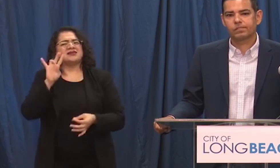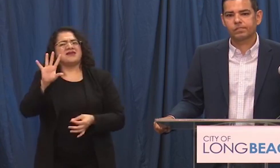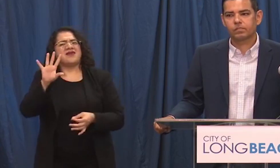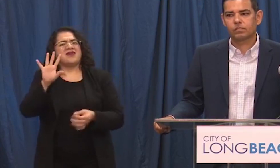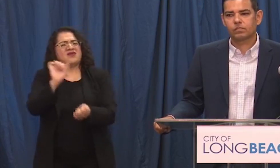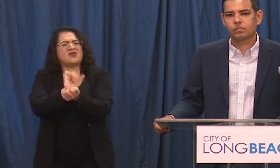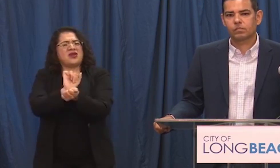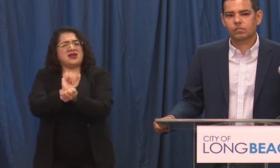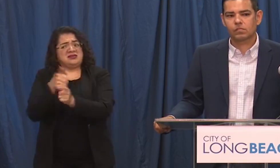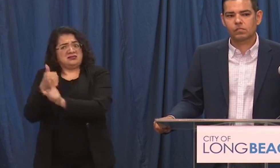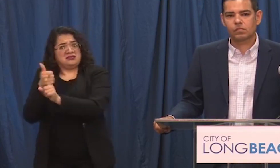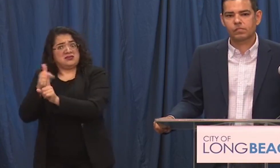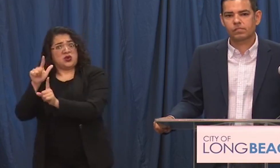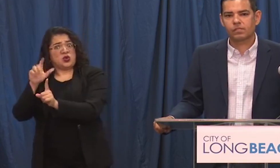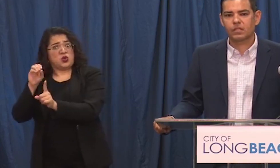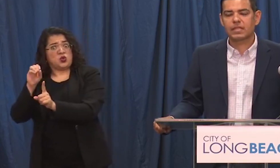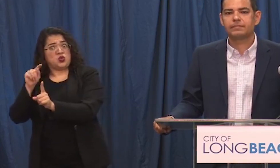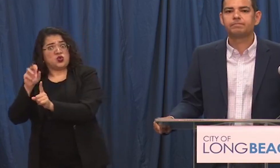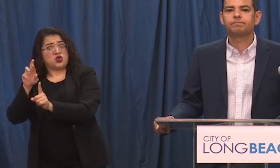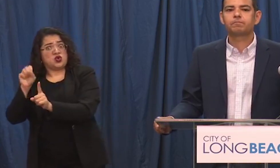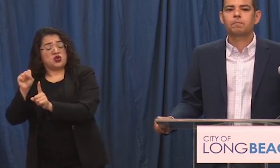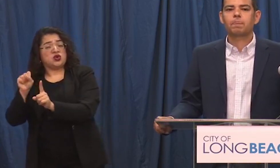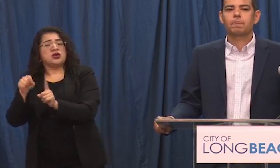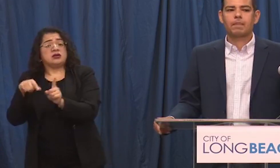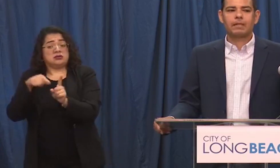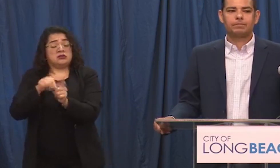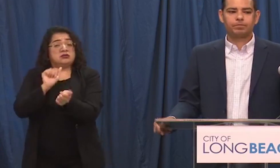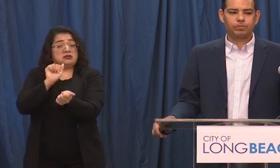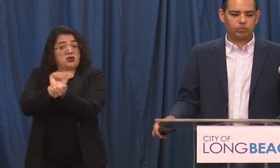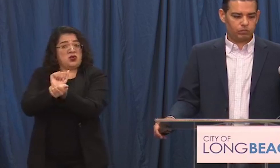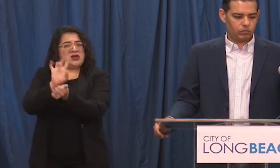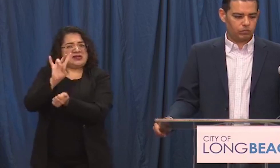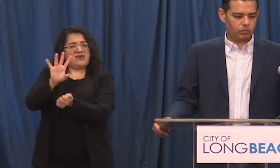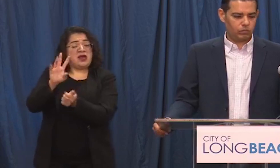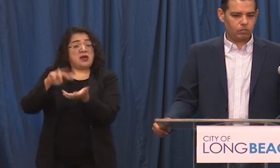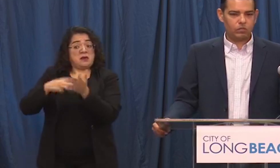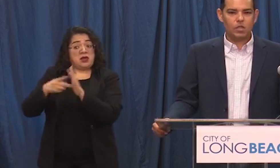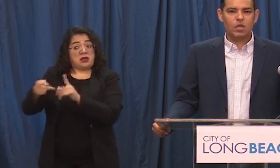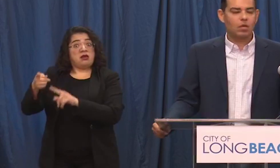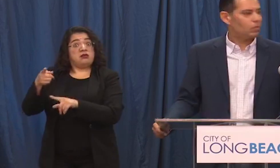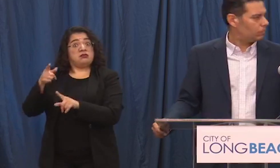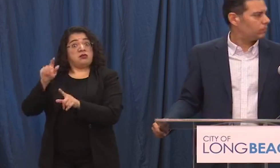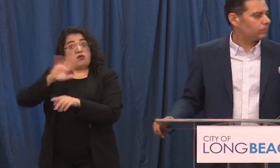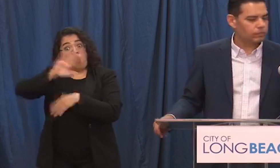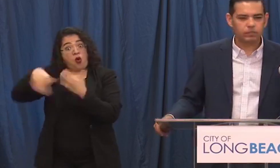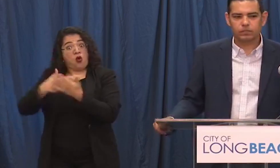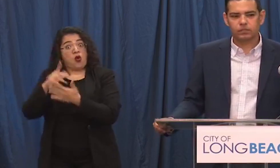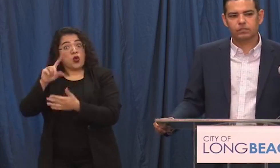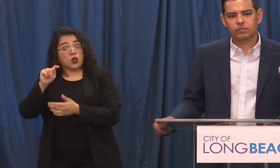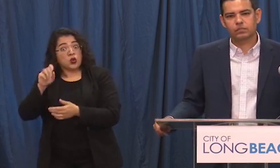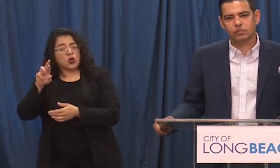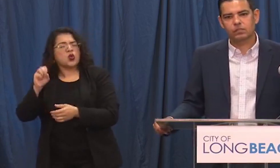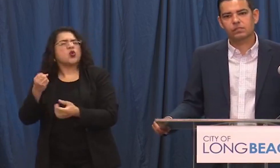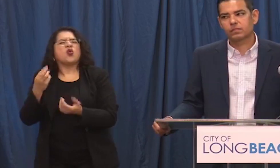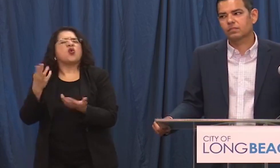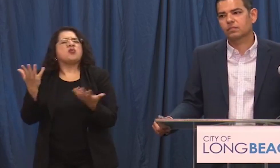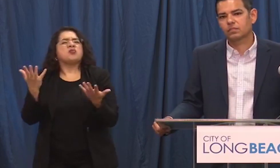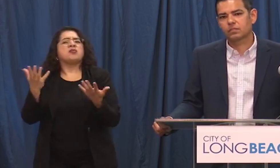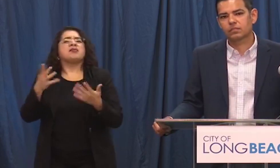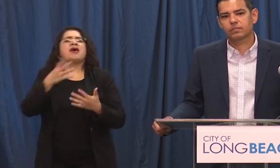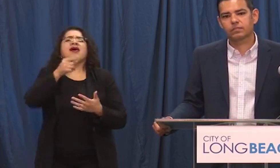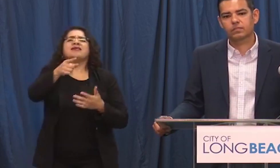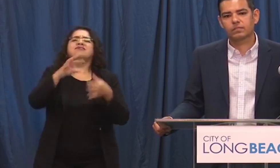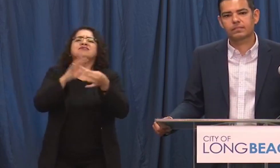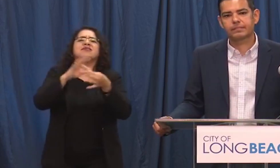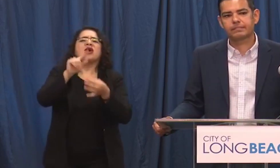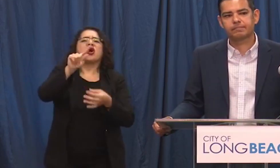of those um you know were were looting arrests and any idea where they came from um and lastly what is your suggestion